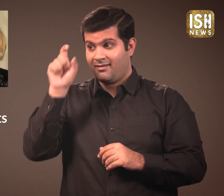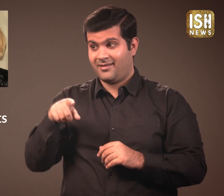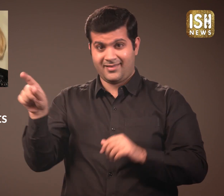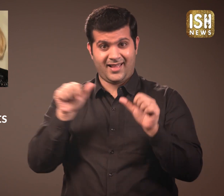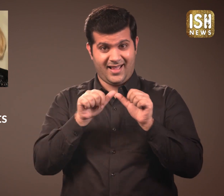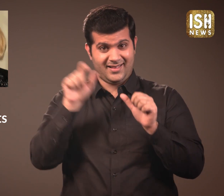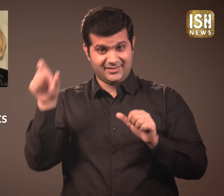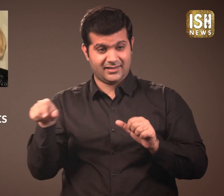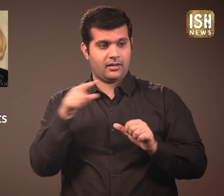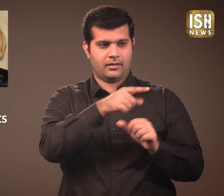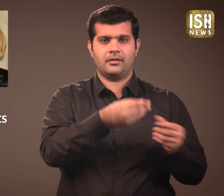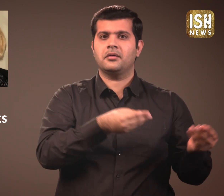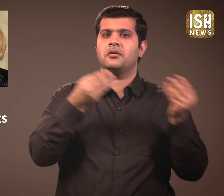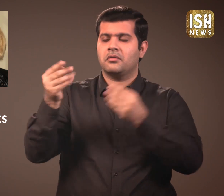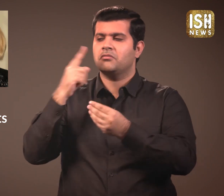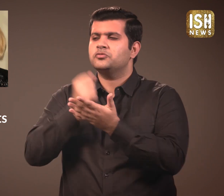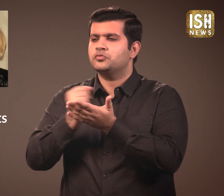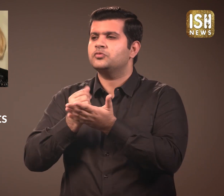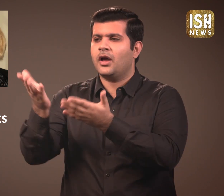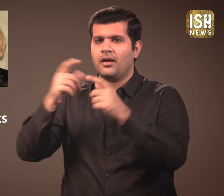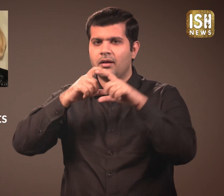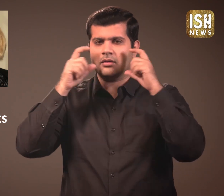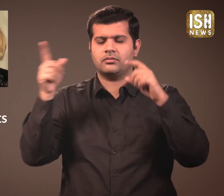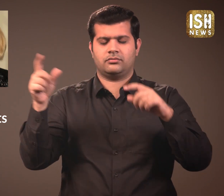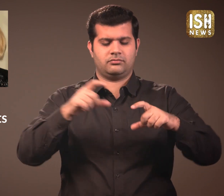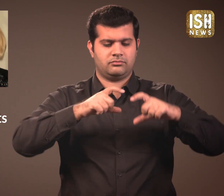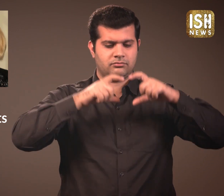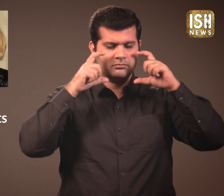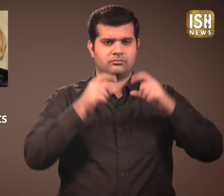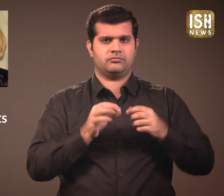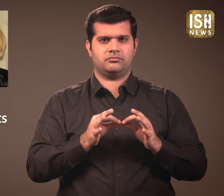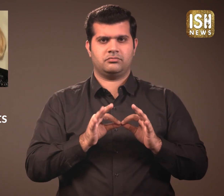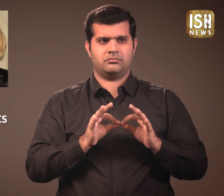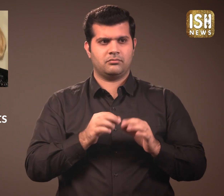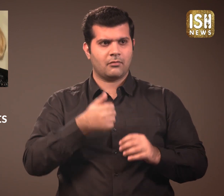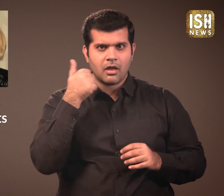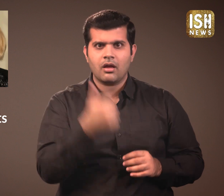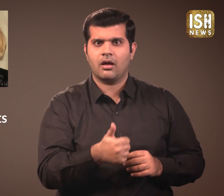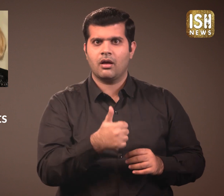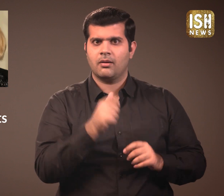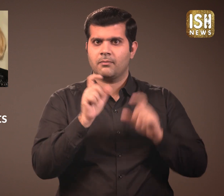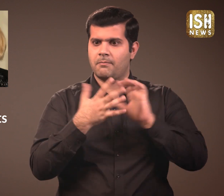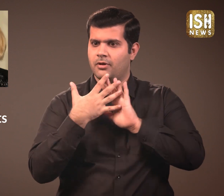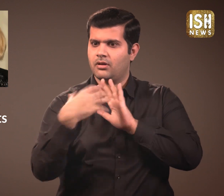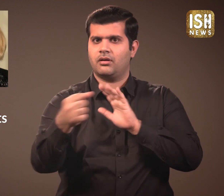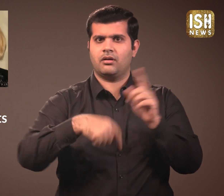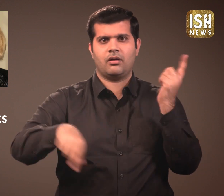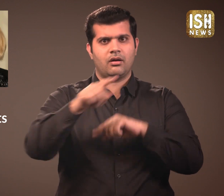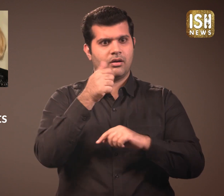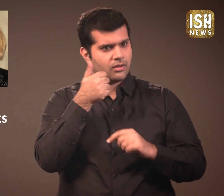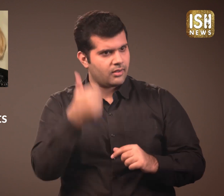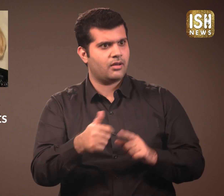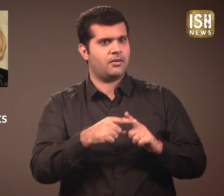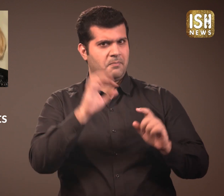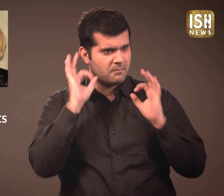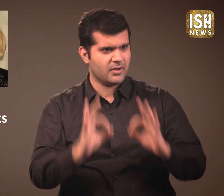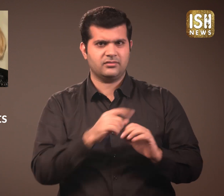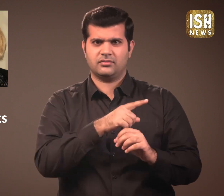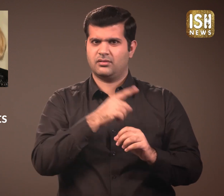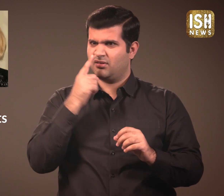Anne gave Alicia the masks to try. She wore the masks while interpreting. She was amazed to see that people understood her. She told Anne,